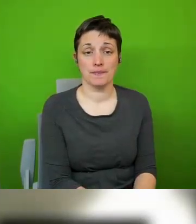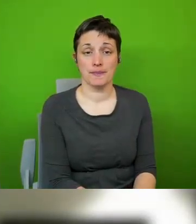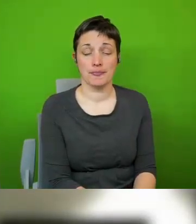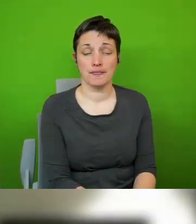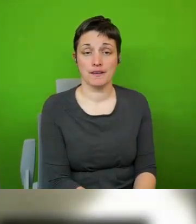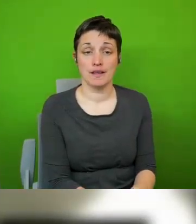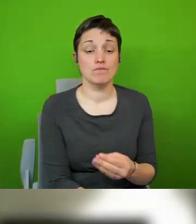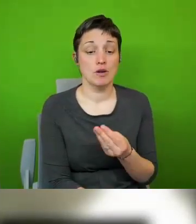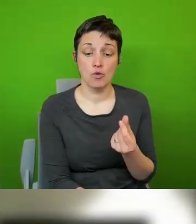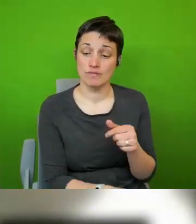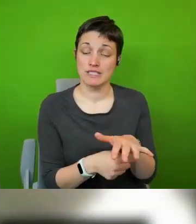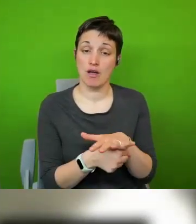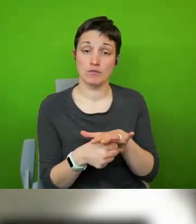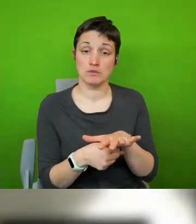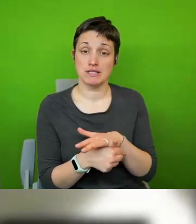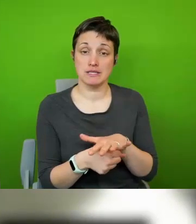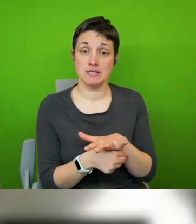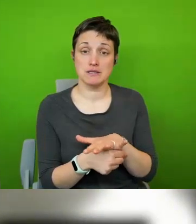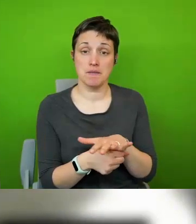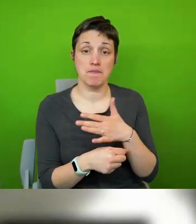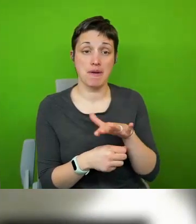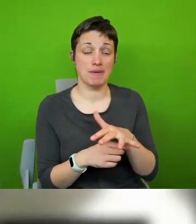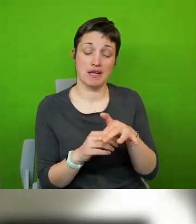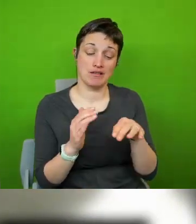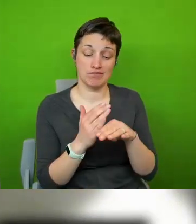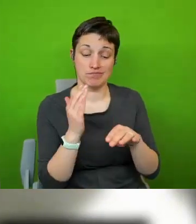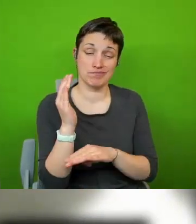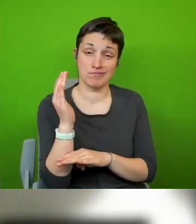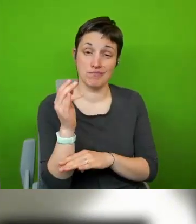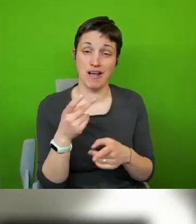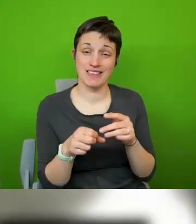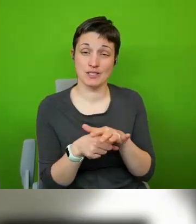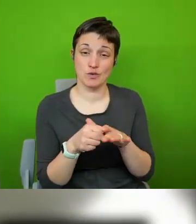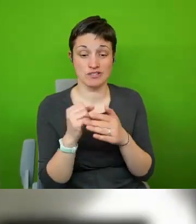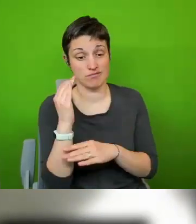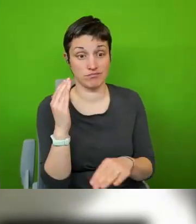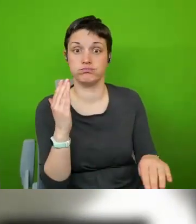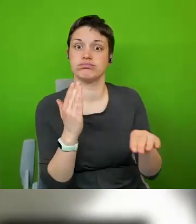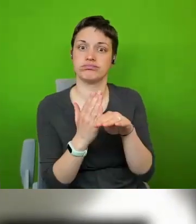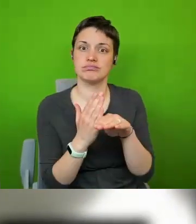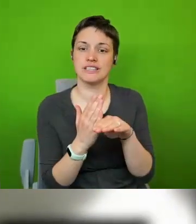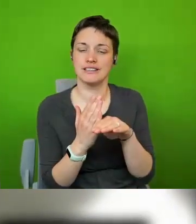in some circumstances and might be a very pressing need in other circumstances um